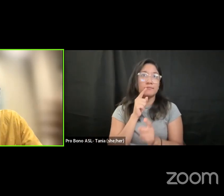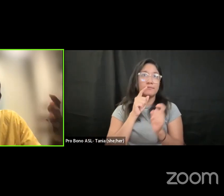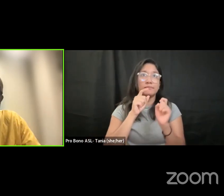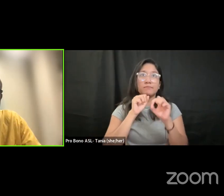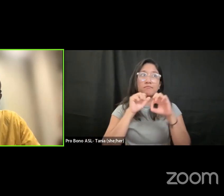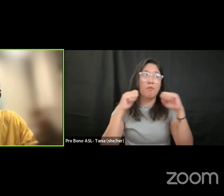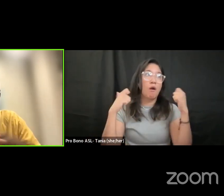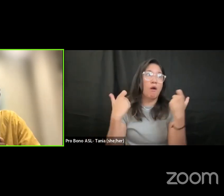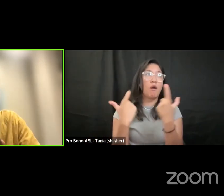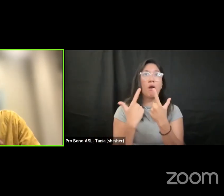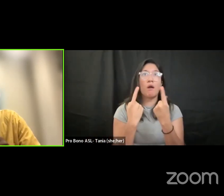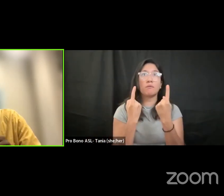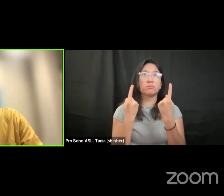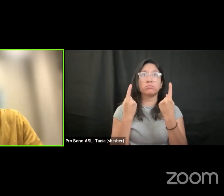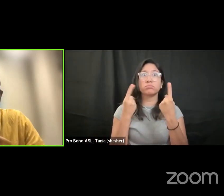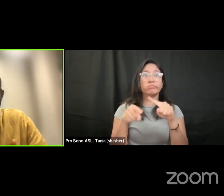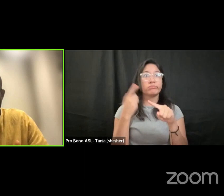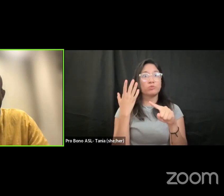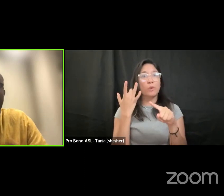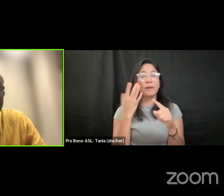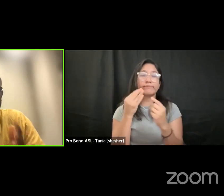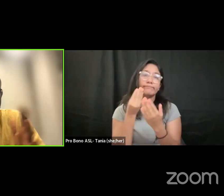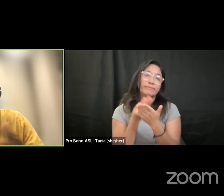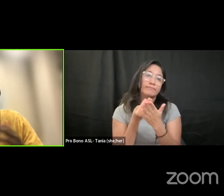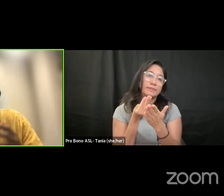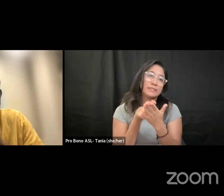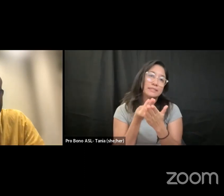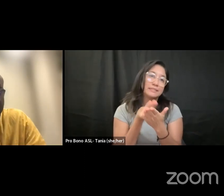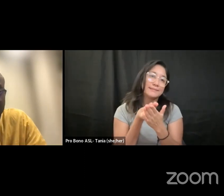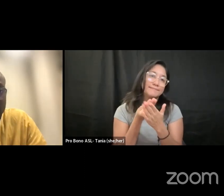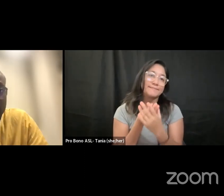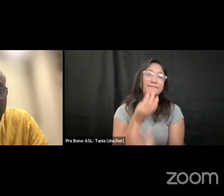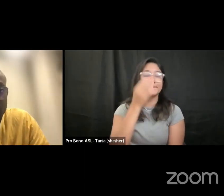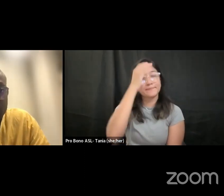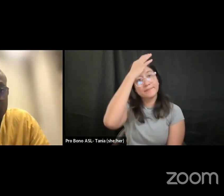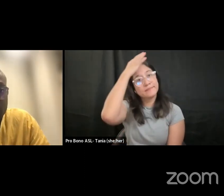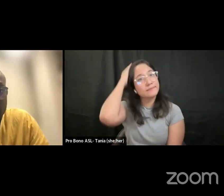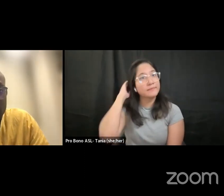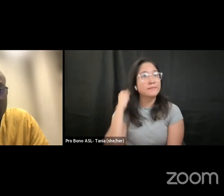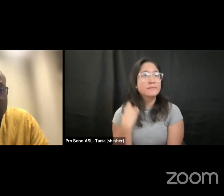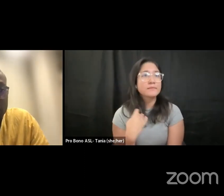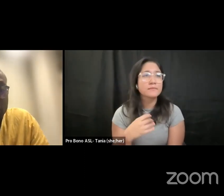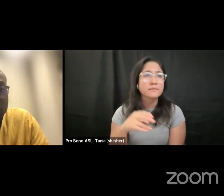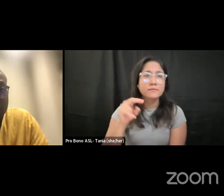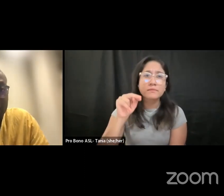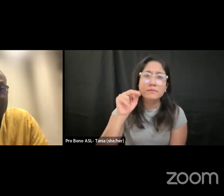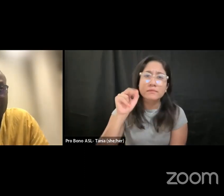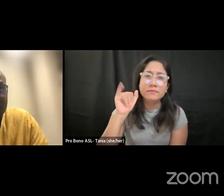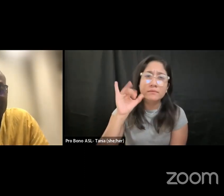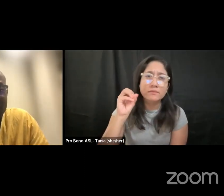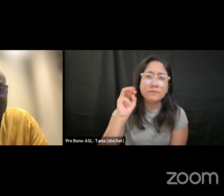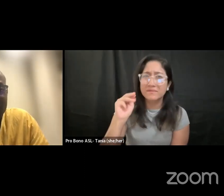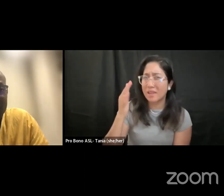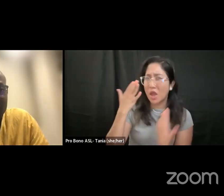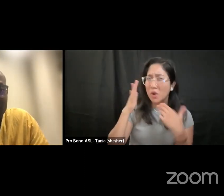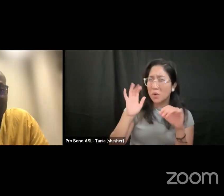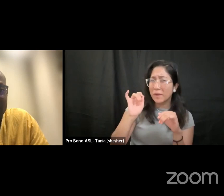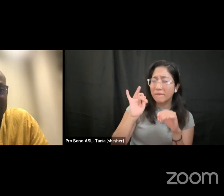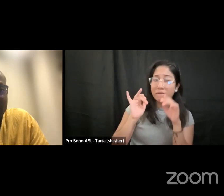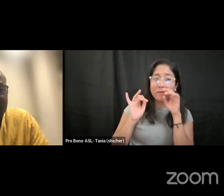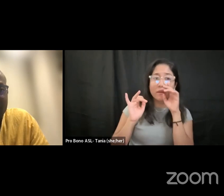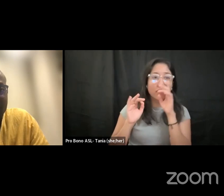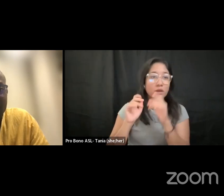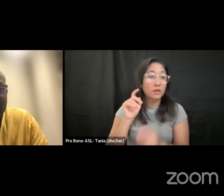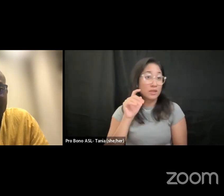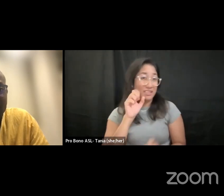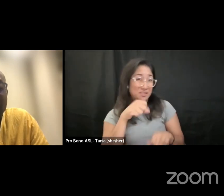uh not just only capital now but money i can't hear you i don't know if it's can you hear me uh